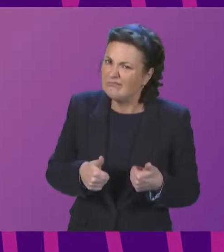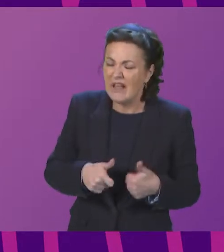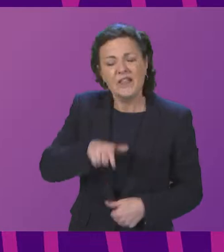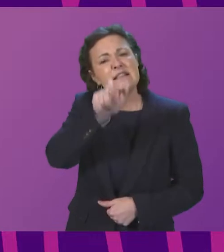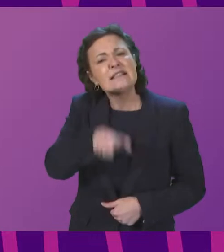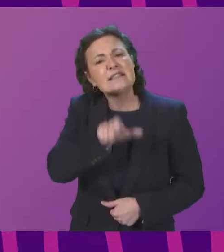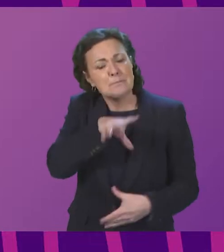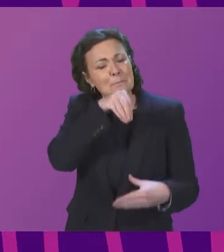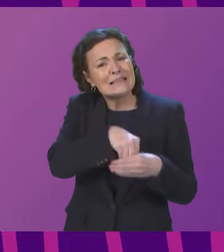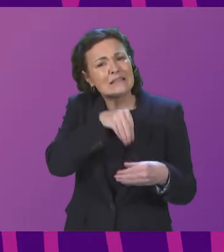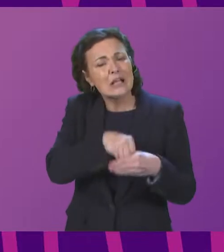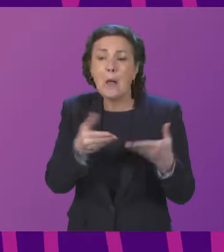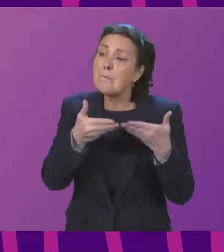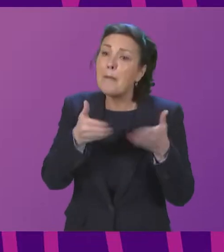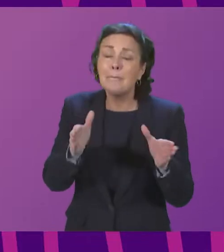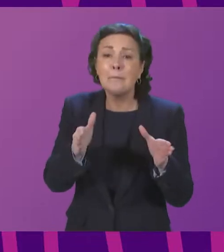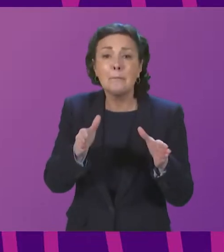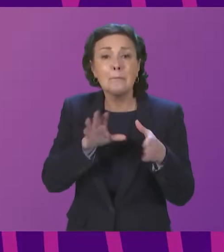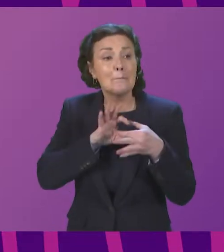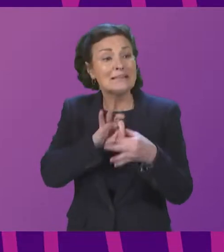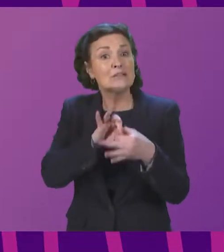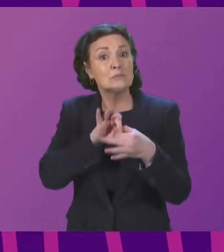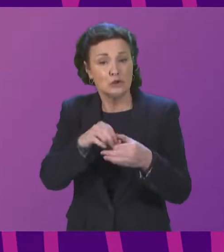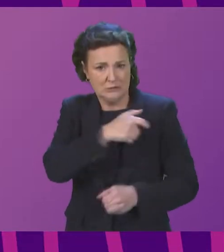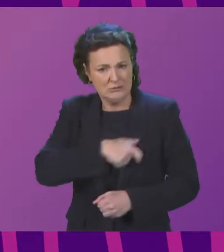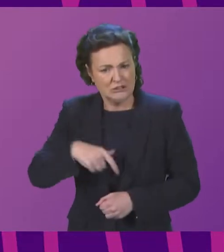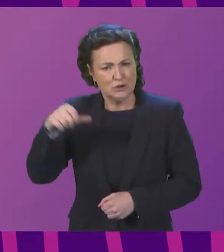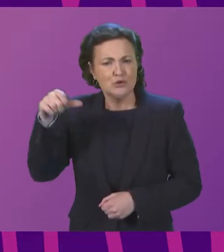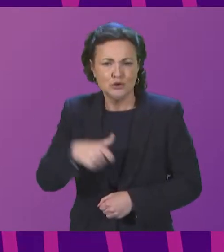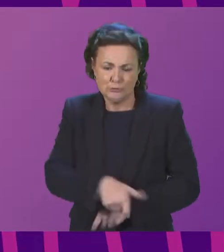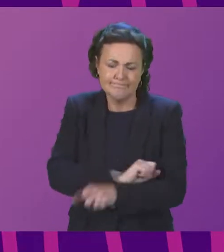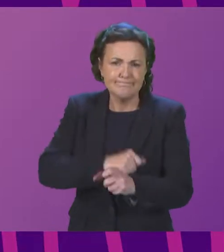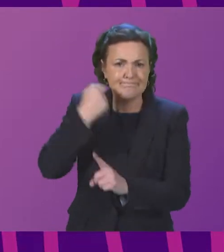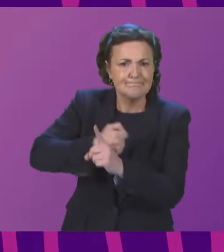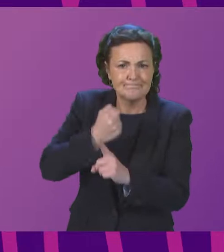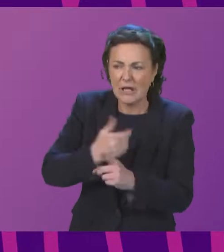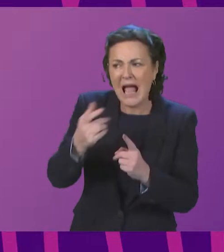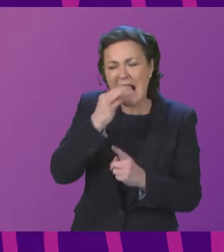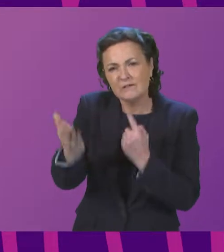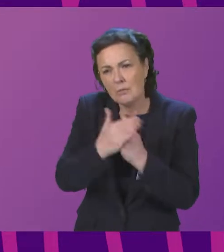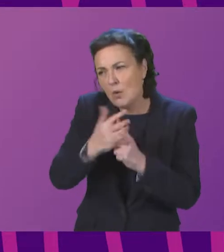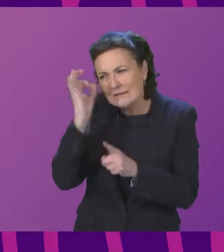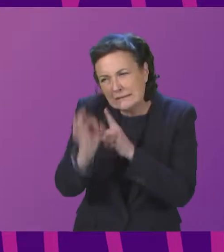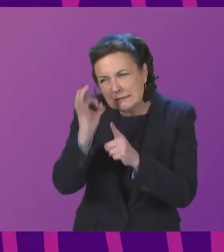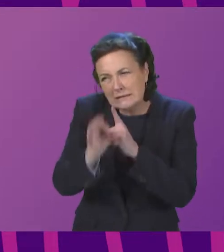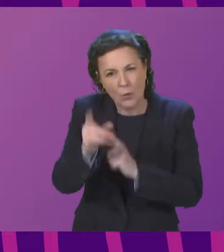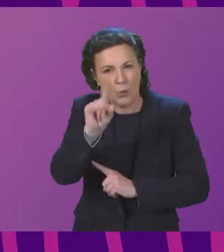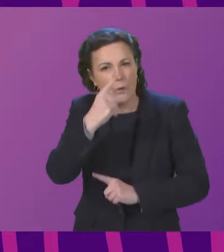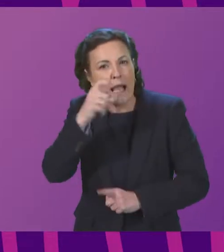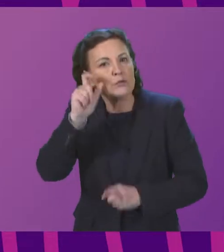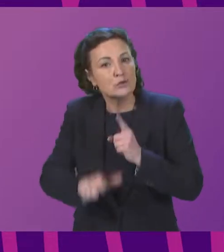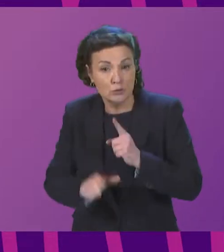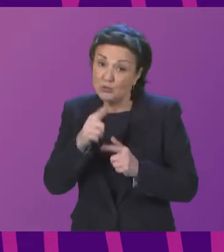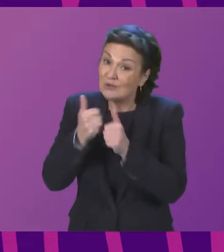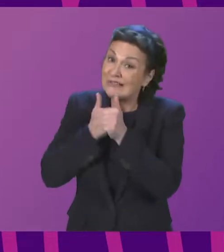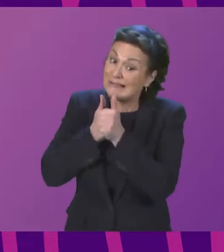and public petitions committee take action and at least further scrutinise what can be done to